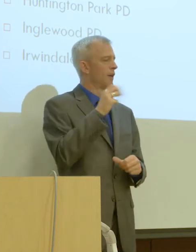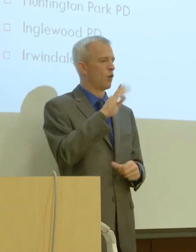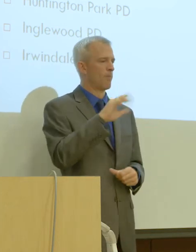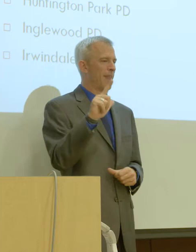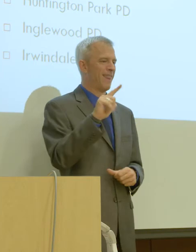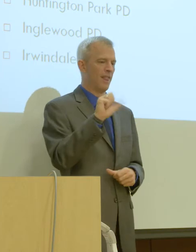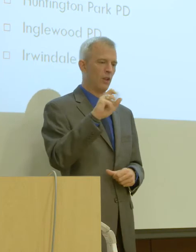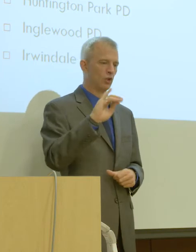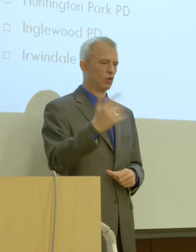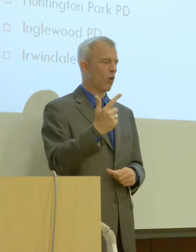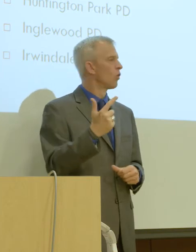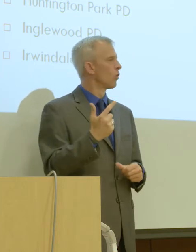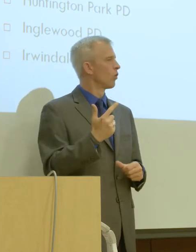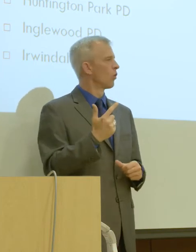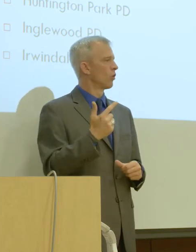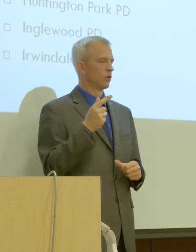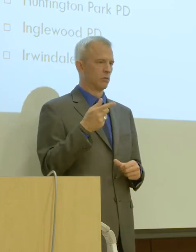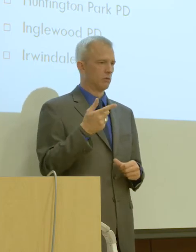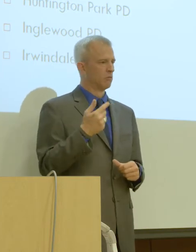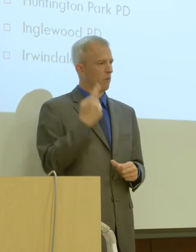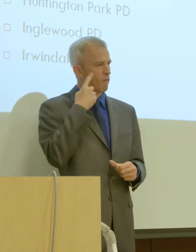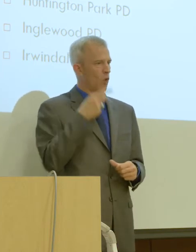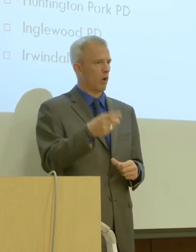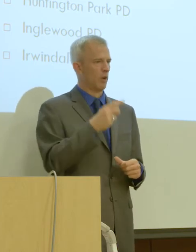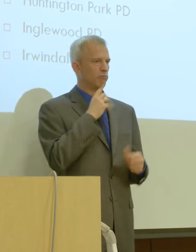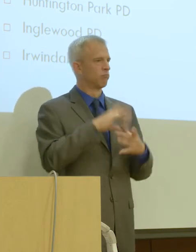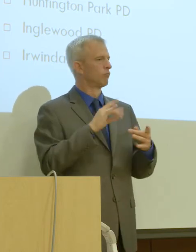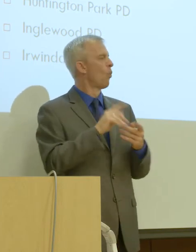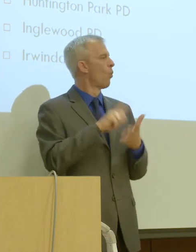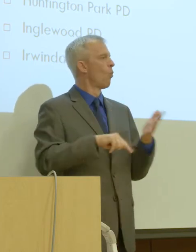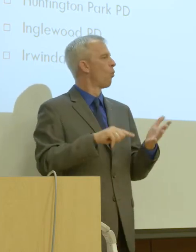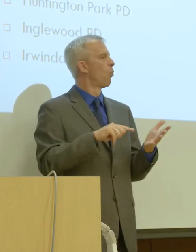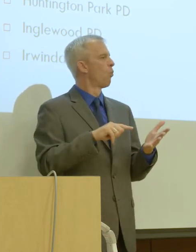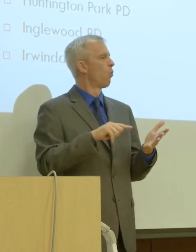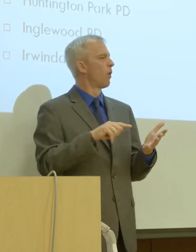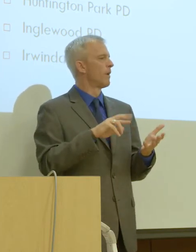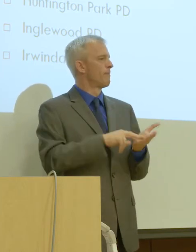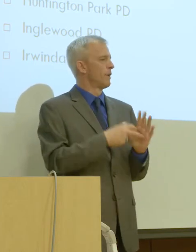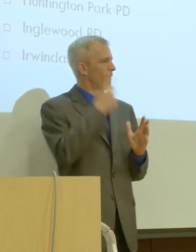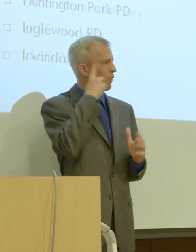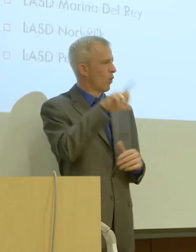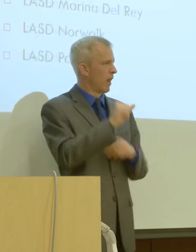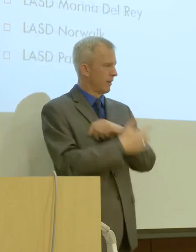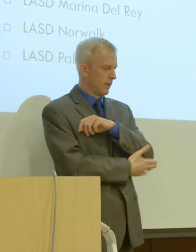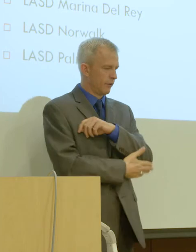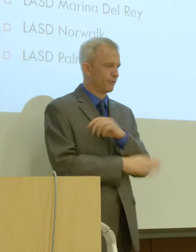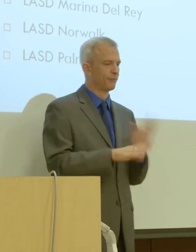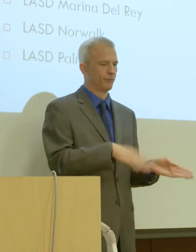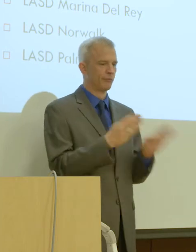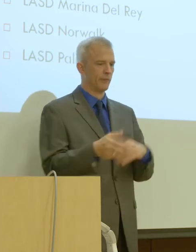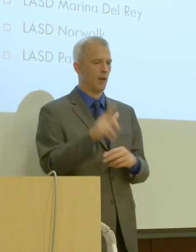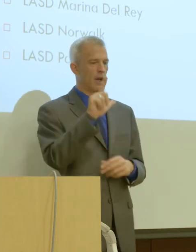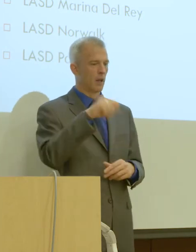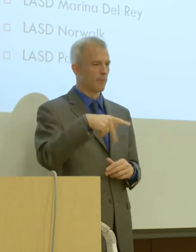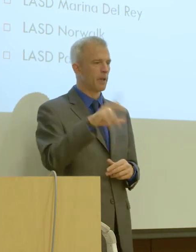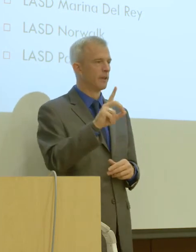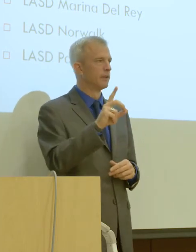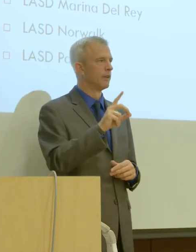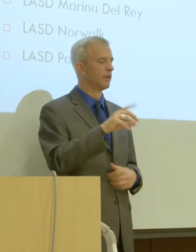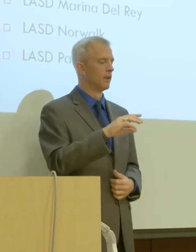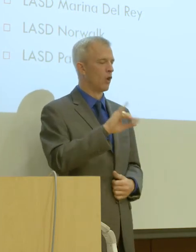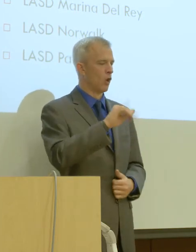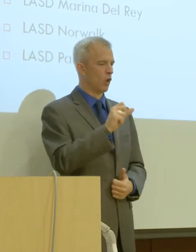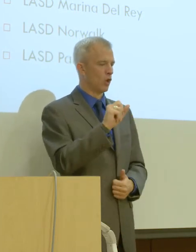picture and what this means for L.A. County. And then from the L.A. Police Department, we have Mr. Josh